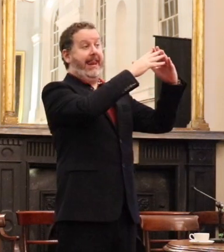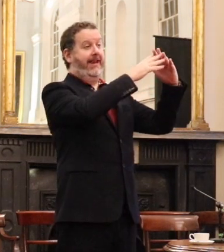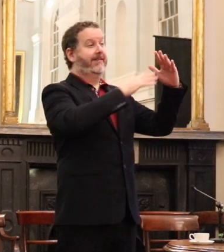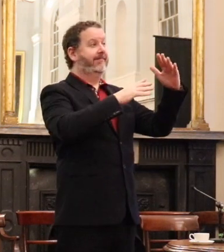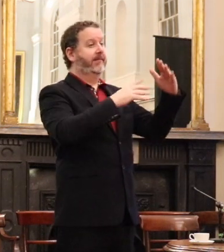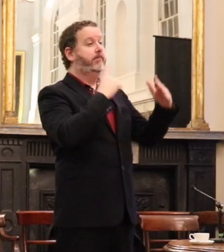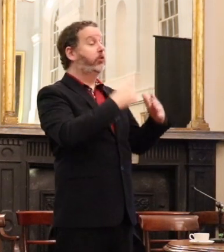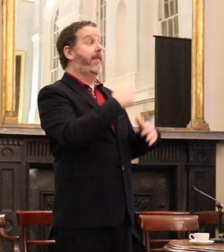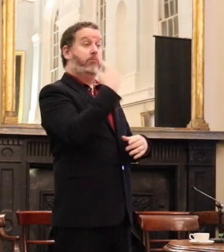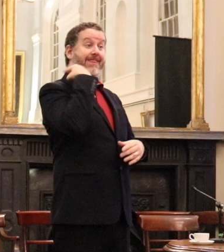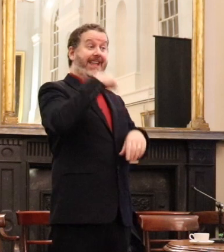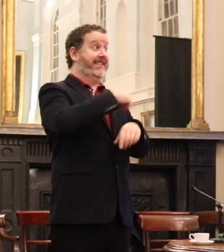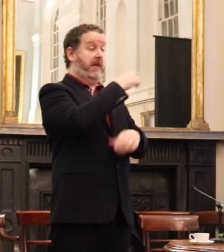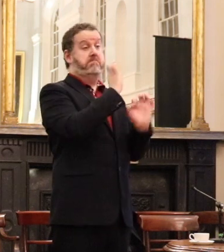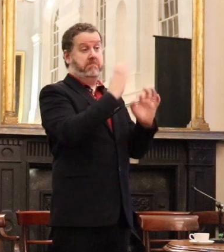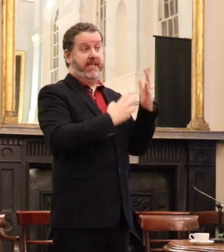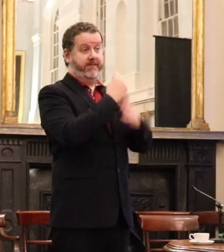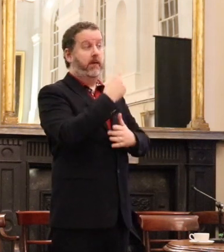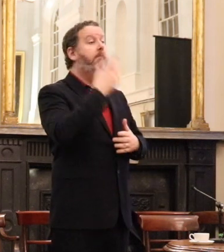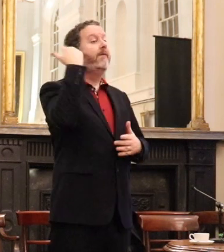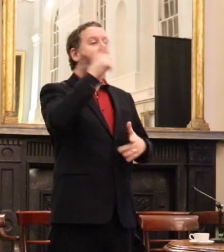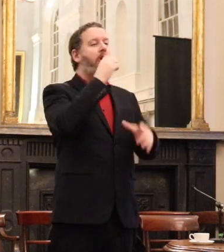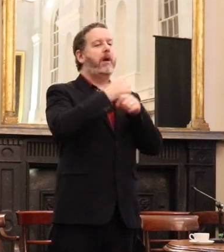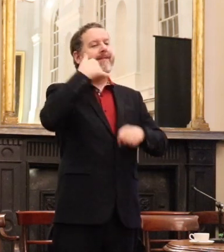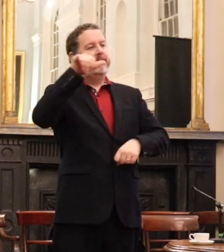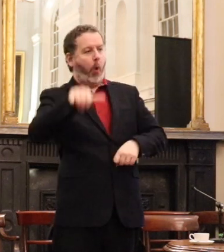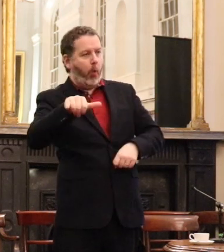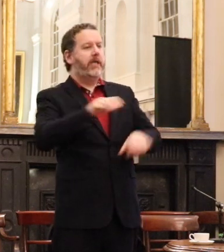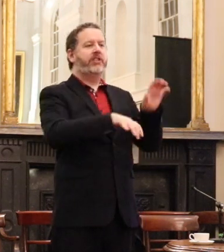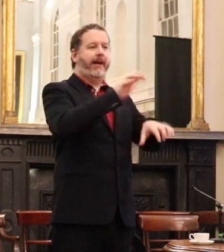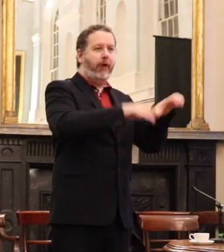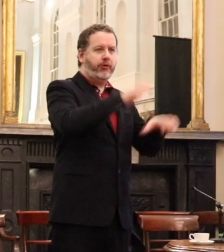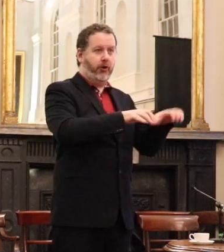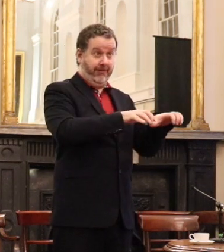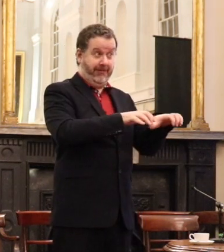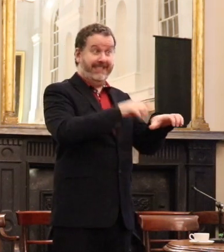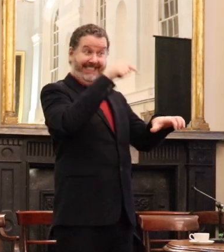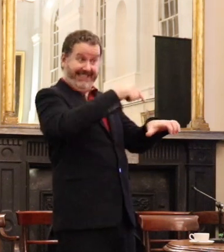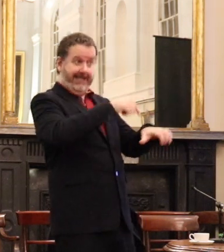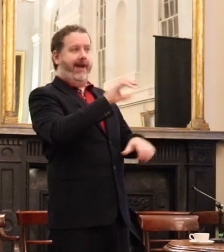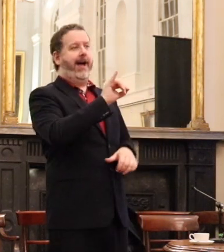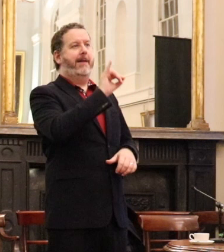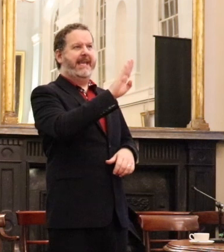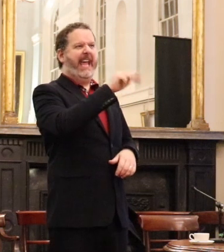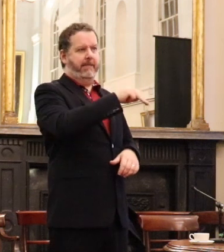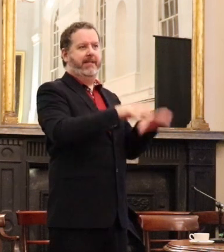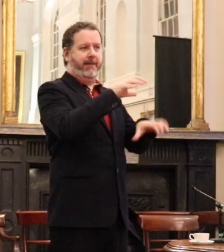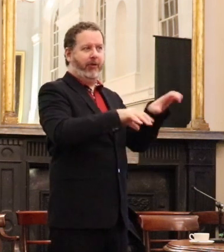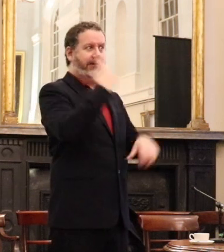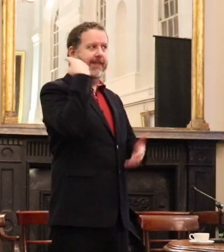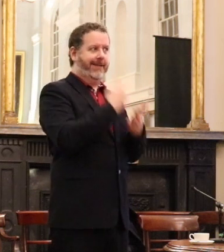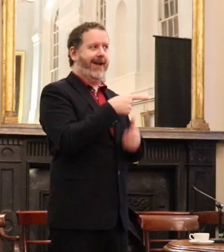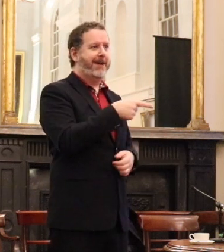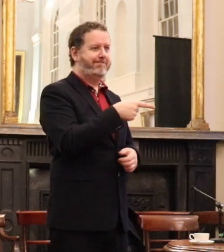successful. The typewriter that I referred to was an IBM typewriter at the time because